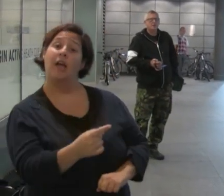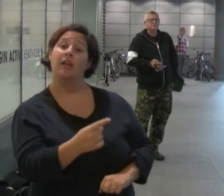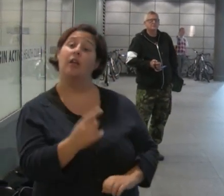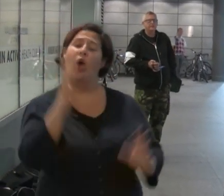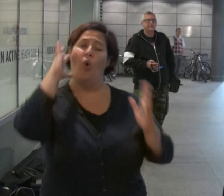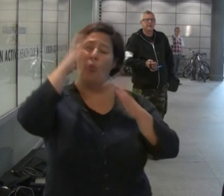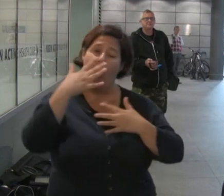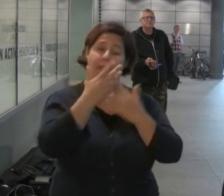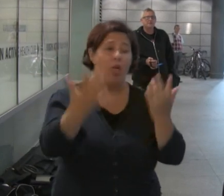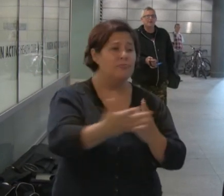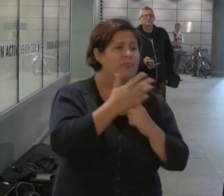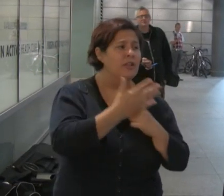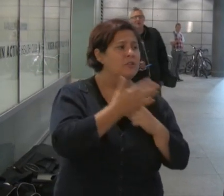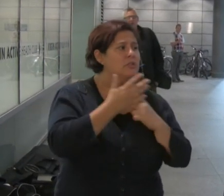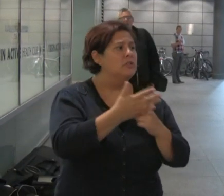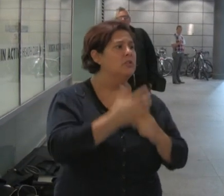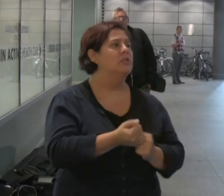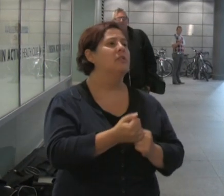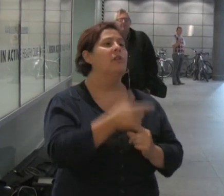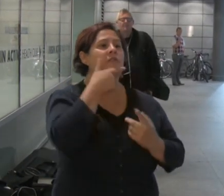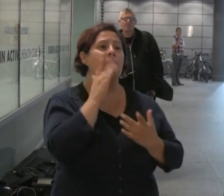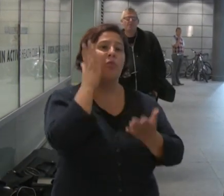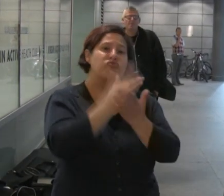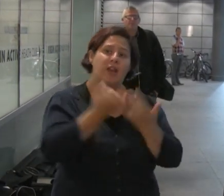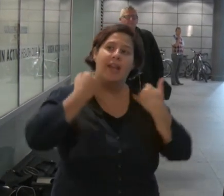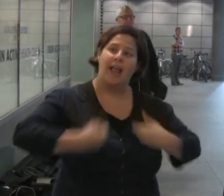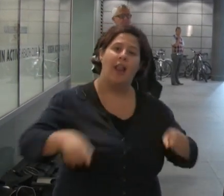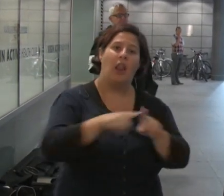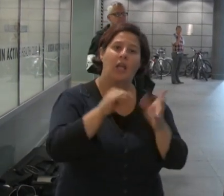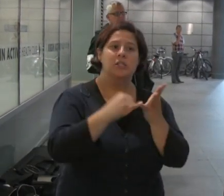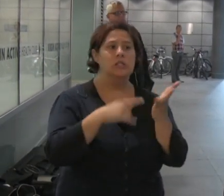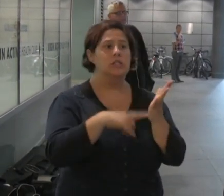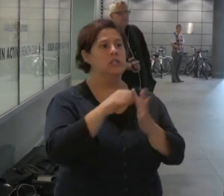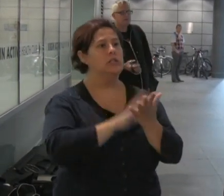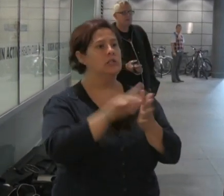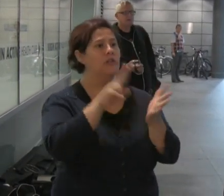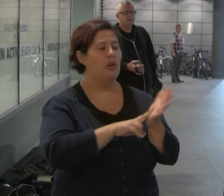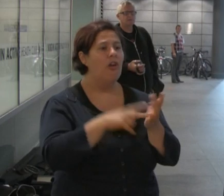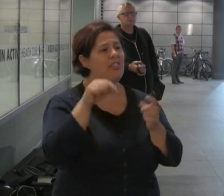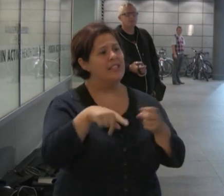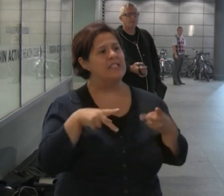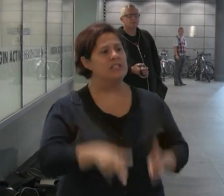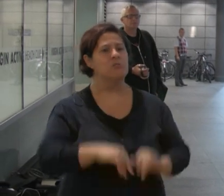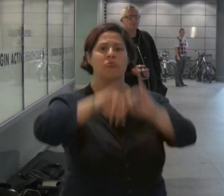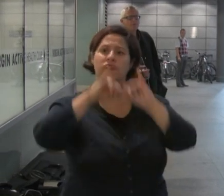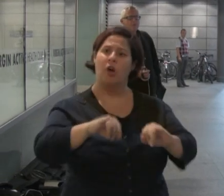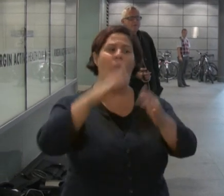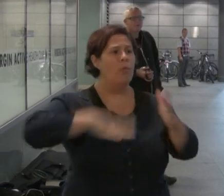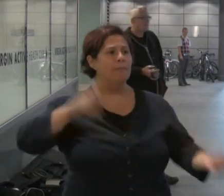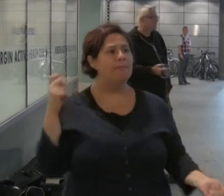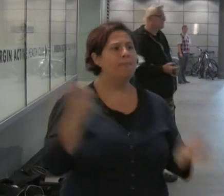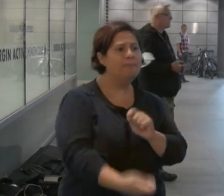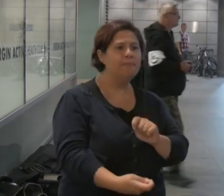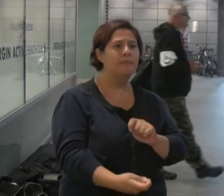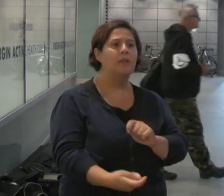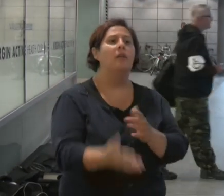the worry put so much pressure on him. For people who are really ill, like Stephen was, the system is wrong. We want to see it changed,